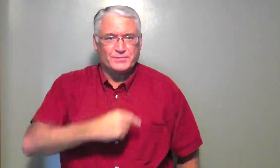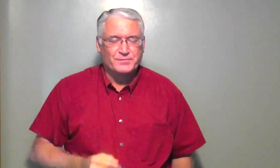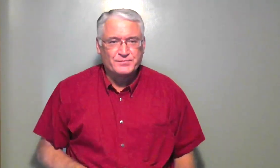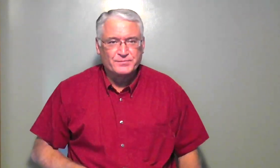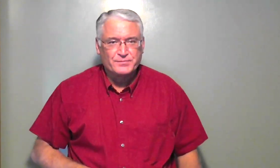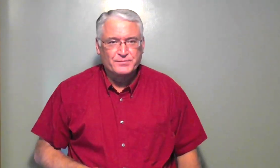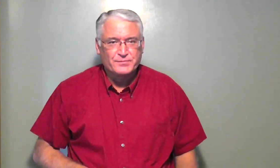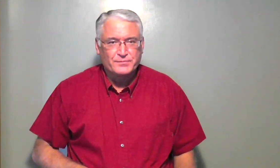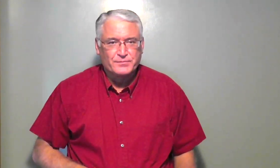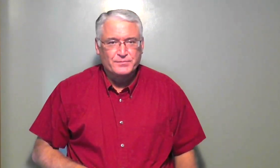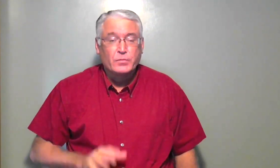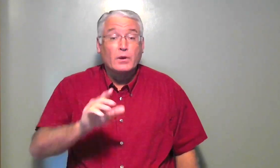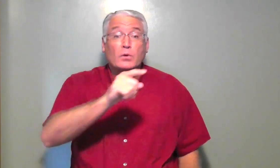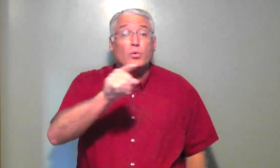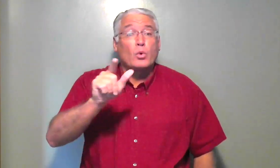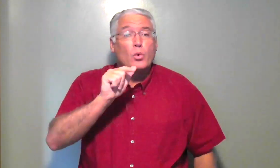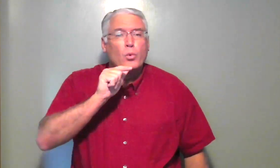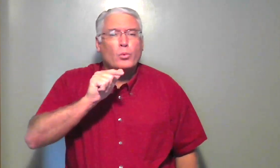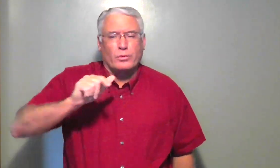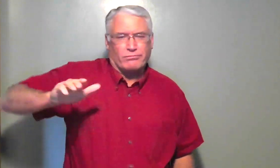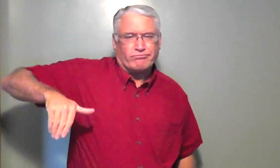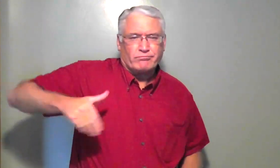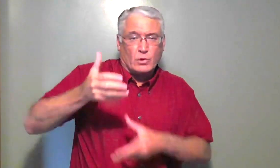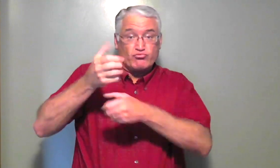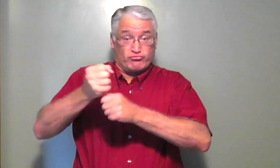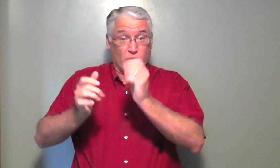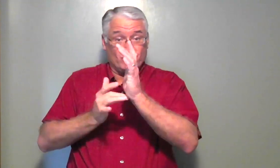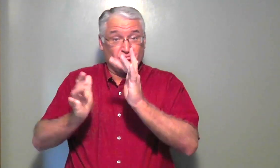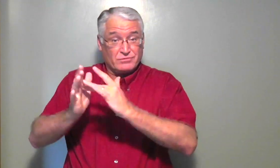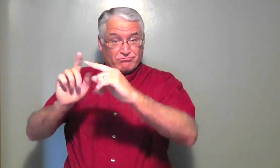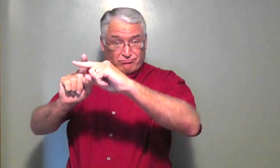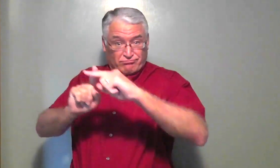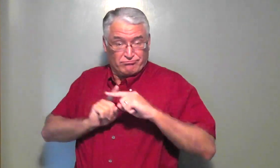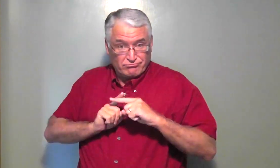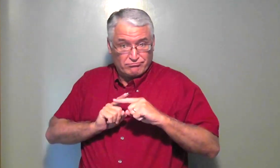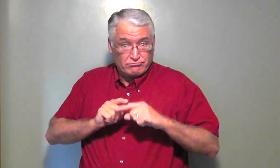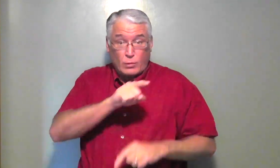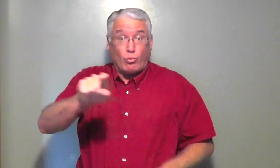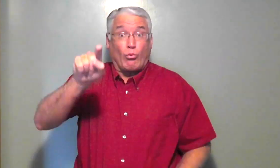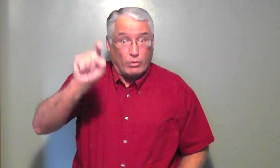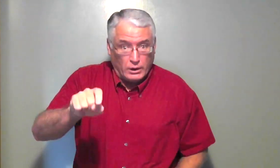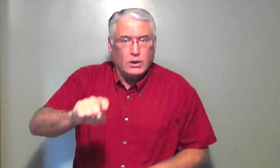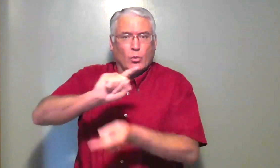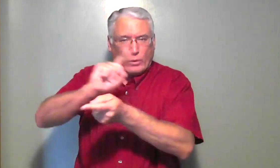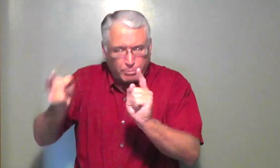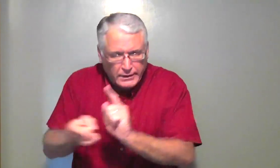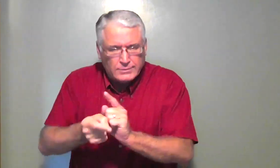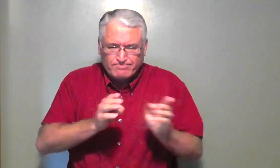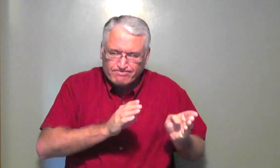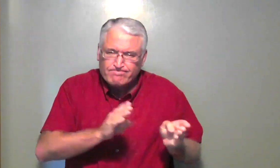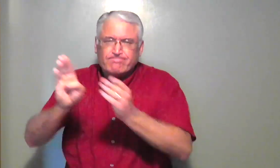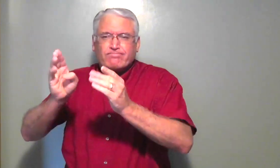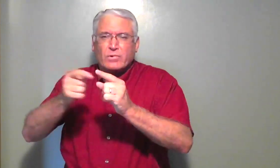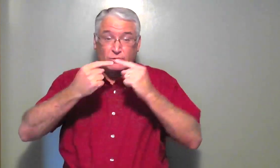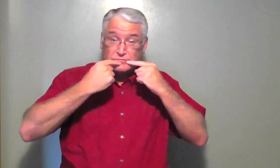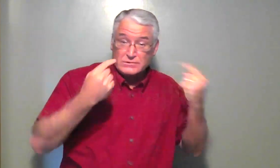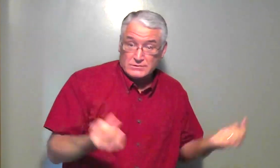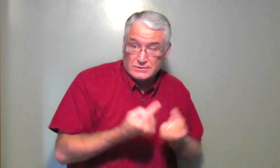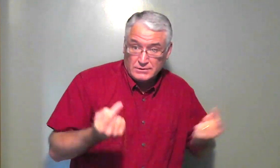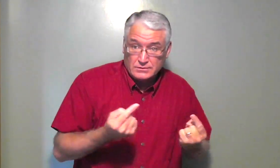alone saved us. You, who have not trusted in Jesus for salvation, you need to repent and turn from